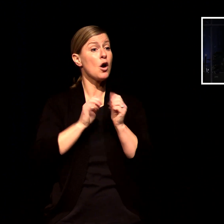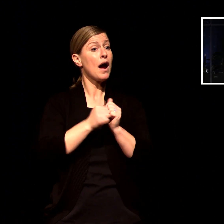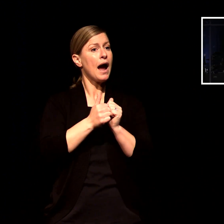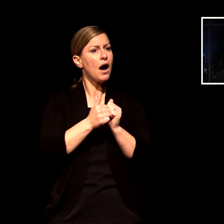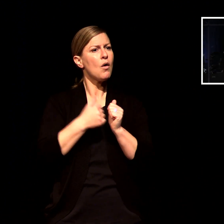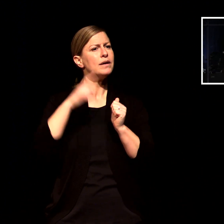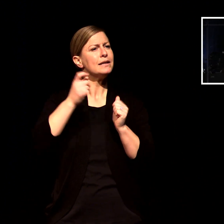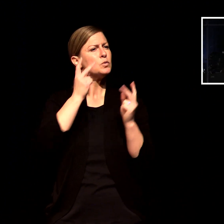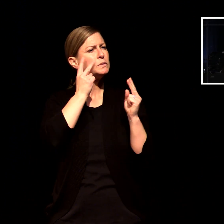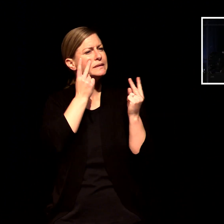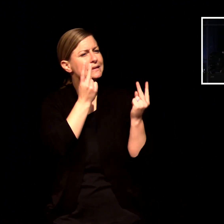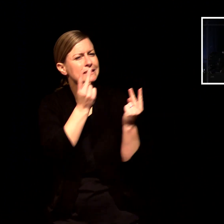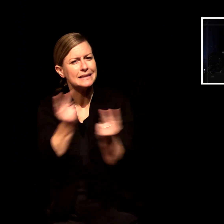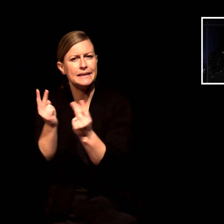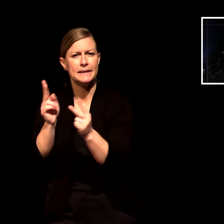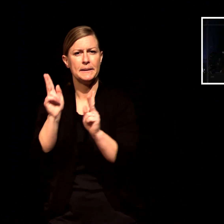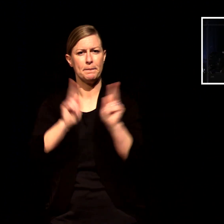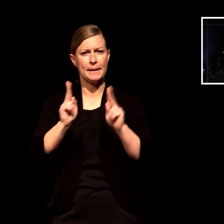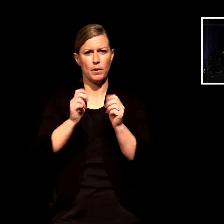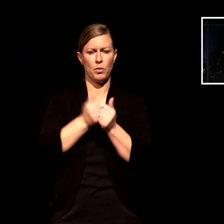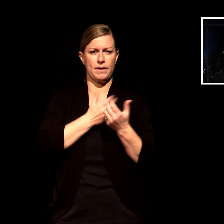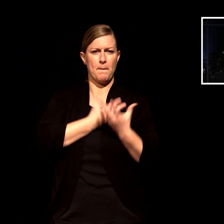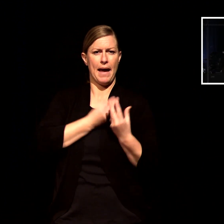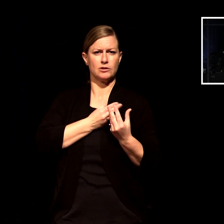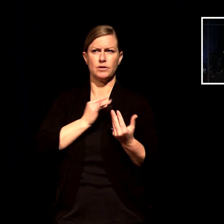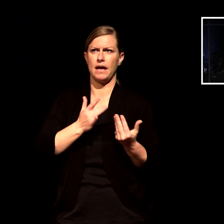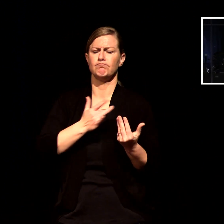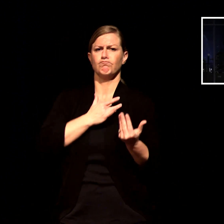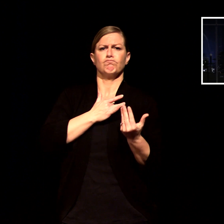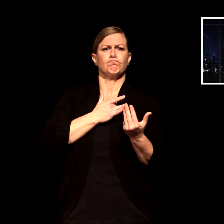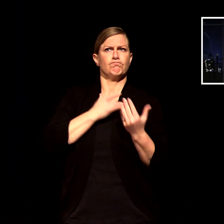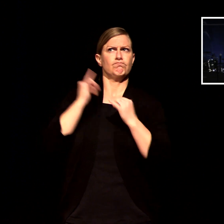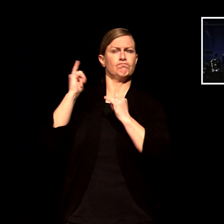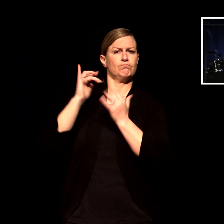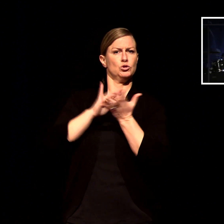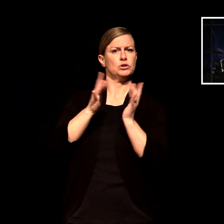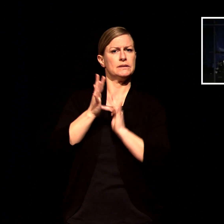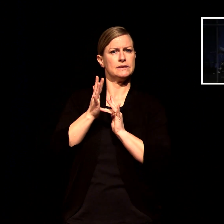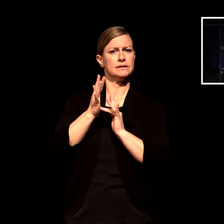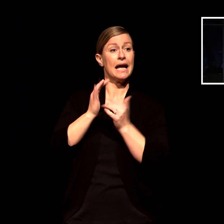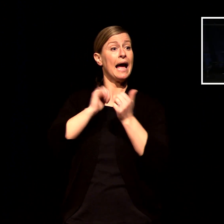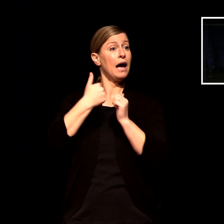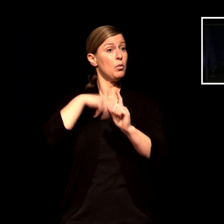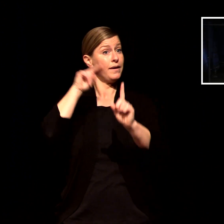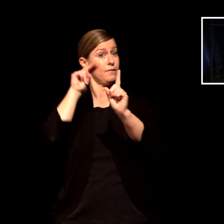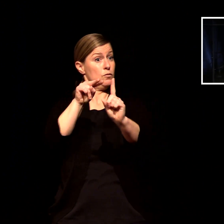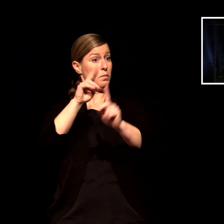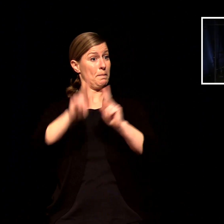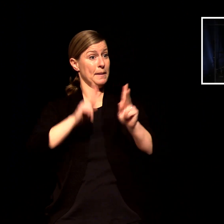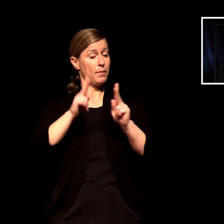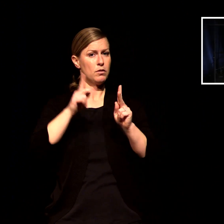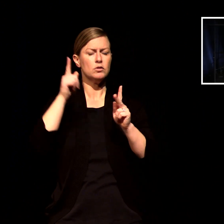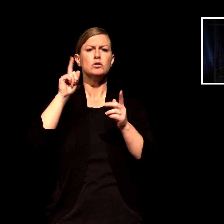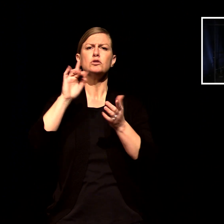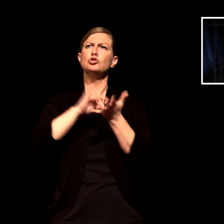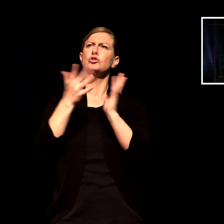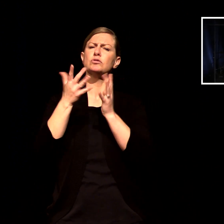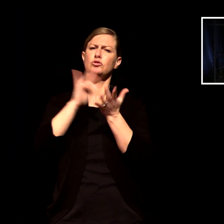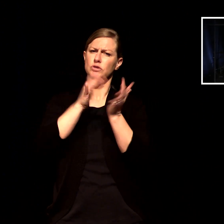people jesus wants to transform the way that we see people it says he had compassion on them and we